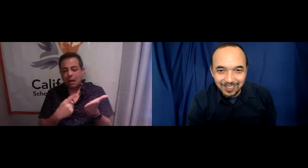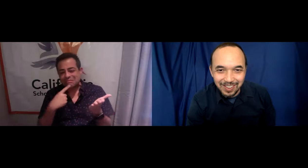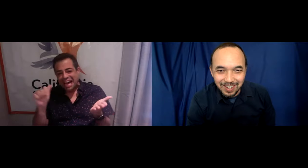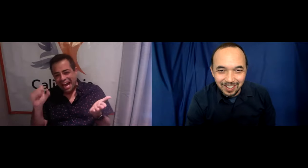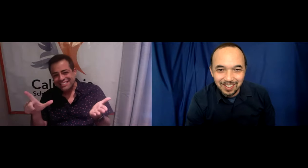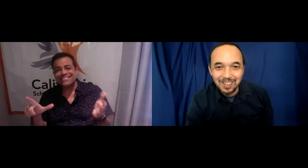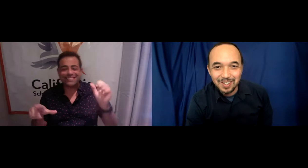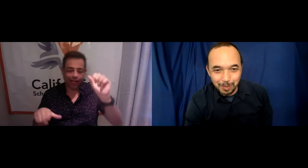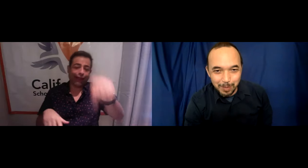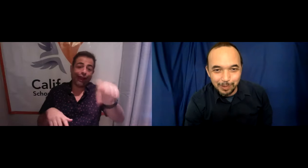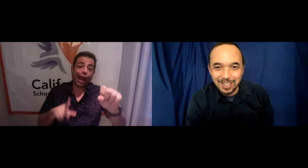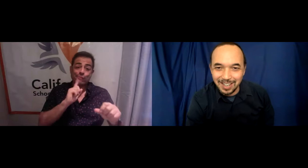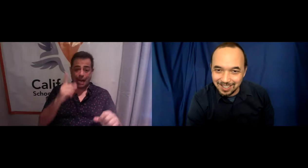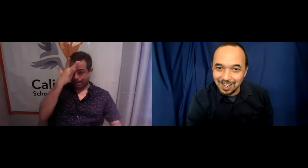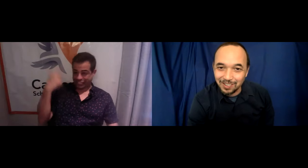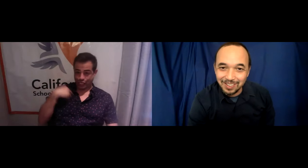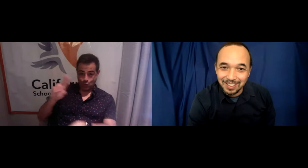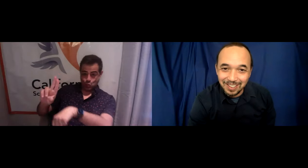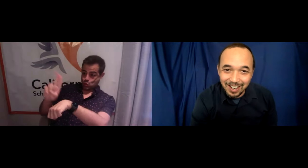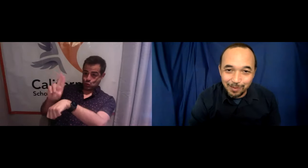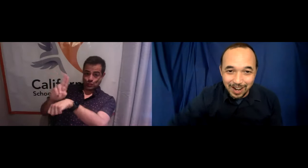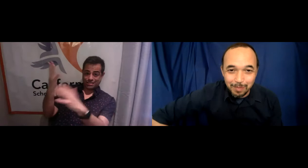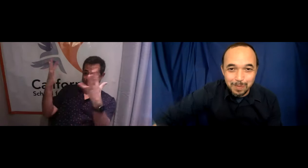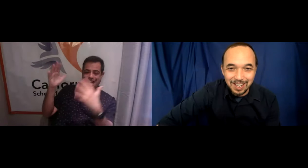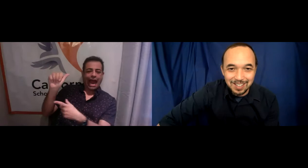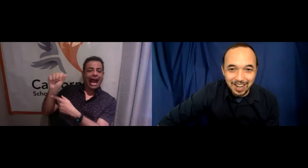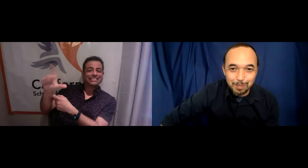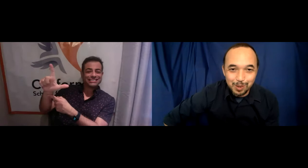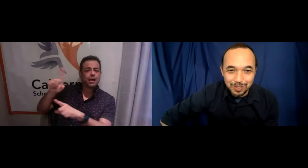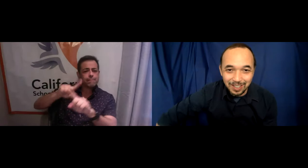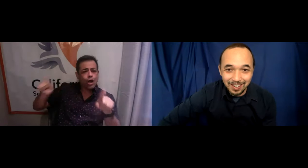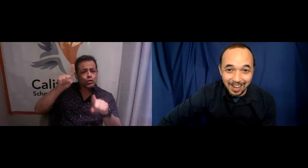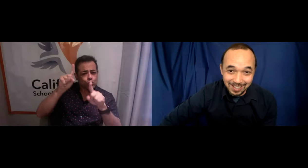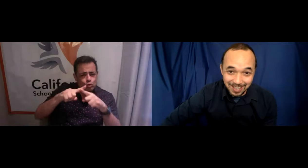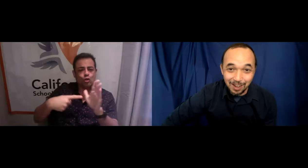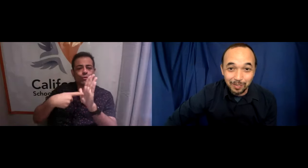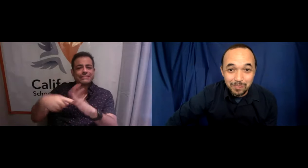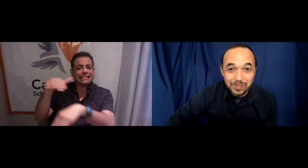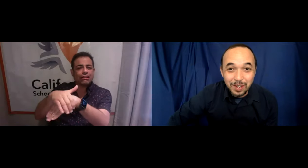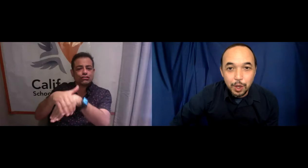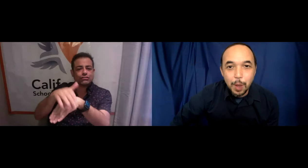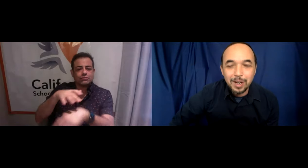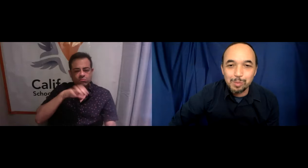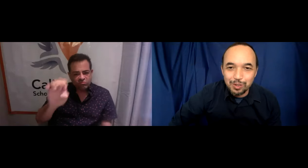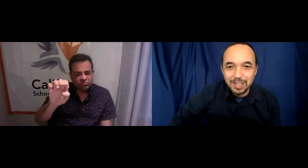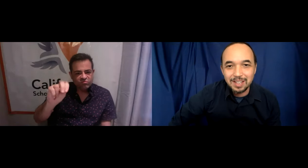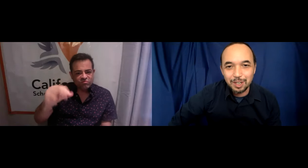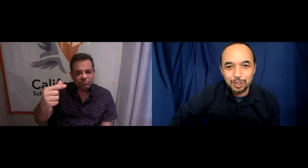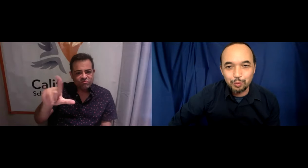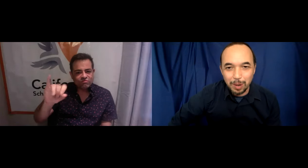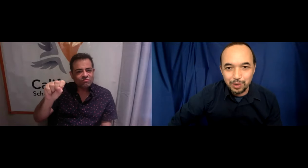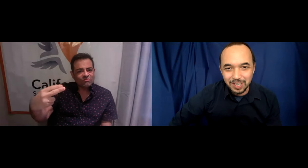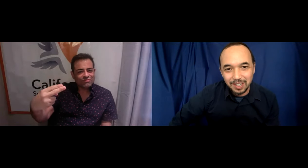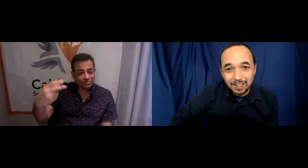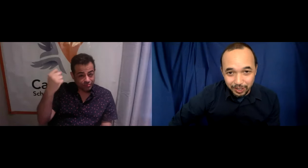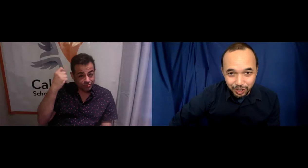What do you think? Some people are saying ASL, and right, because I am using ASL, but I'm using ASL